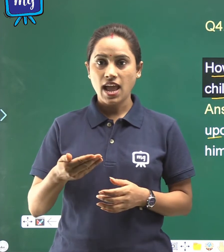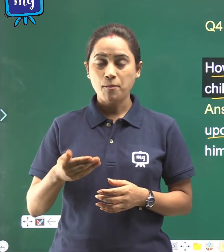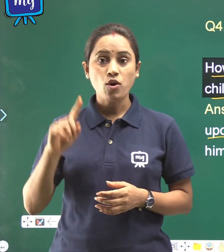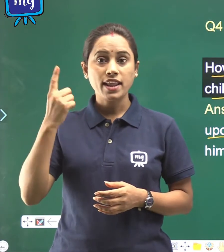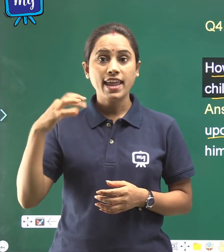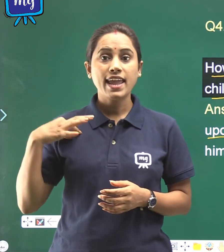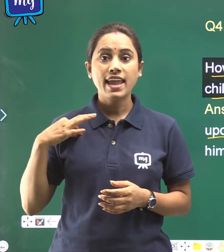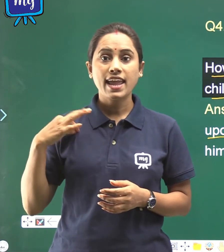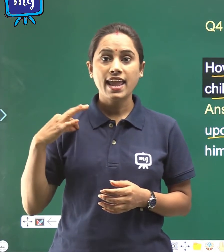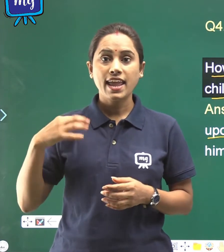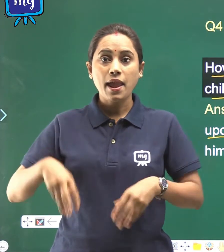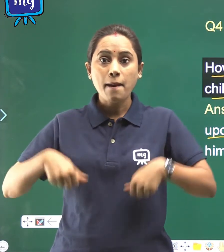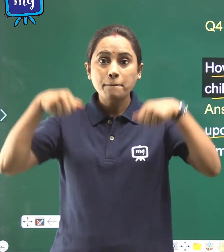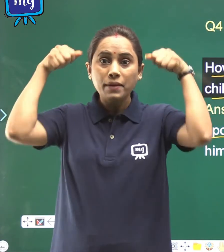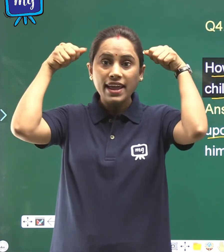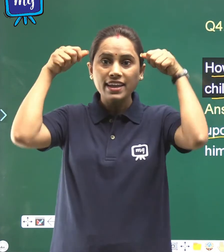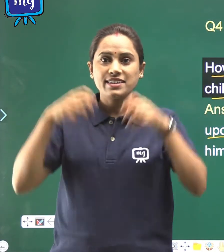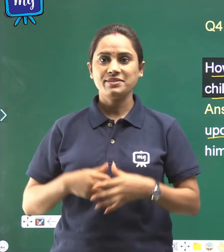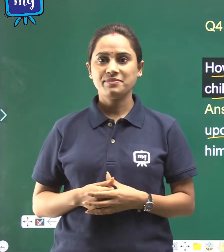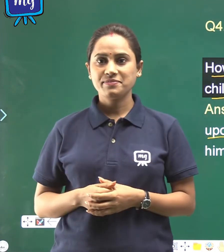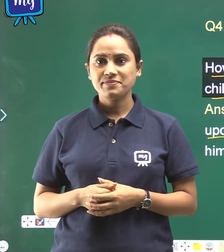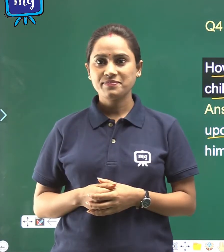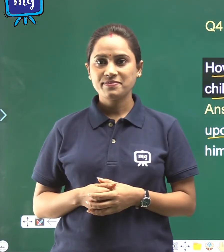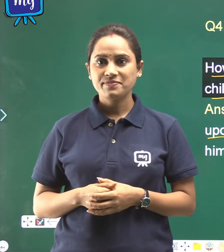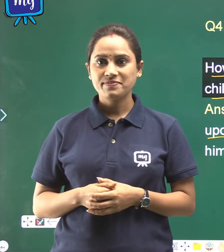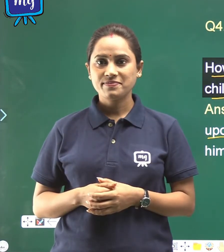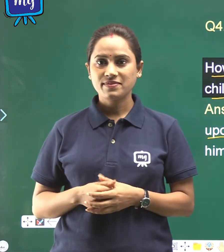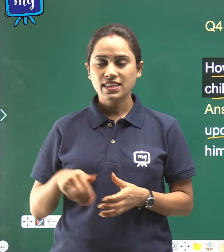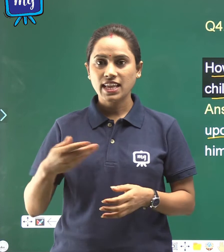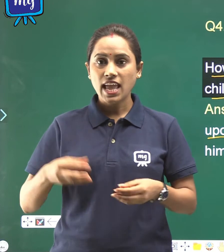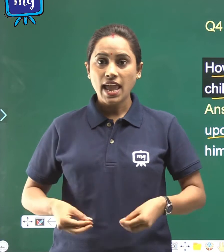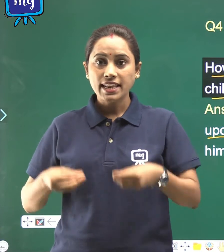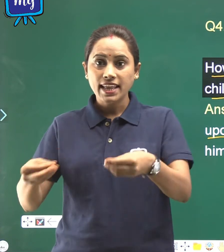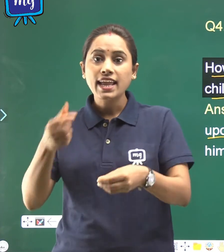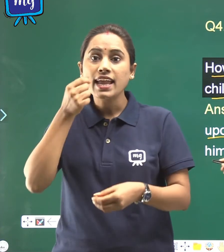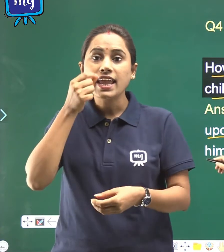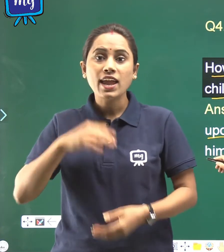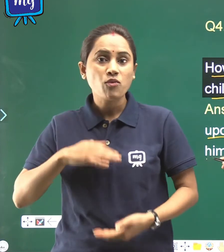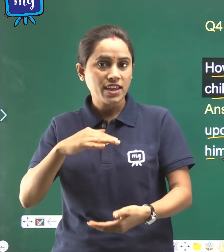blanket and gave him